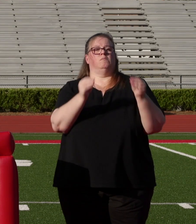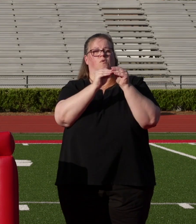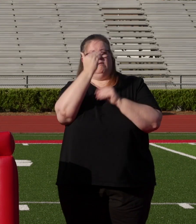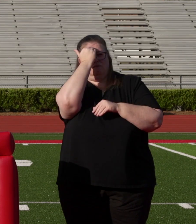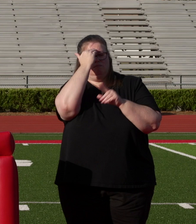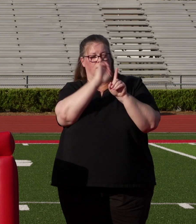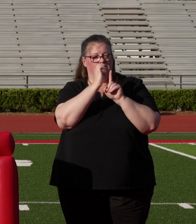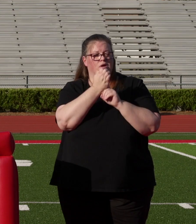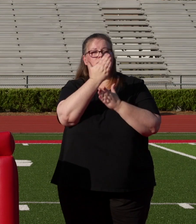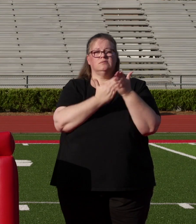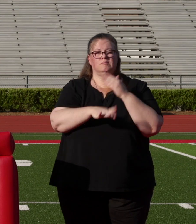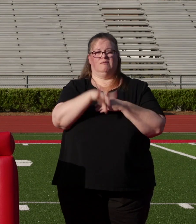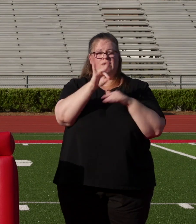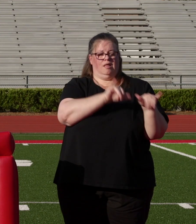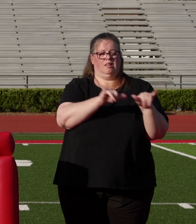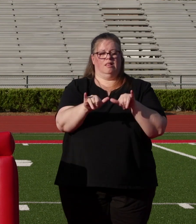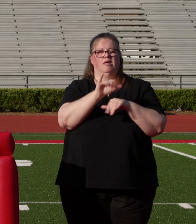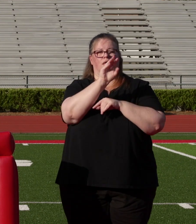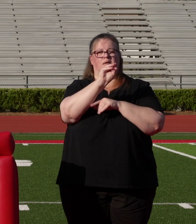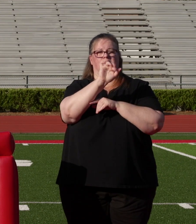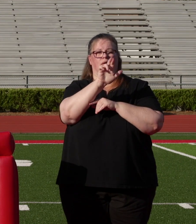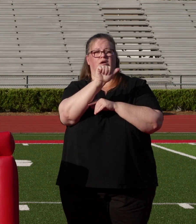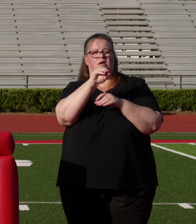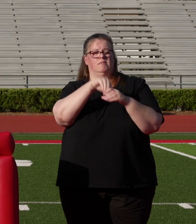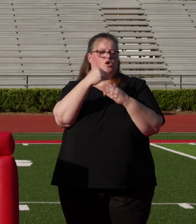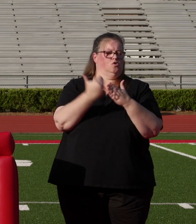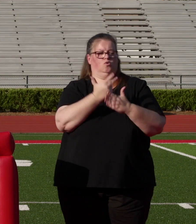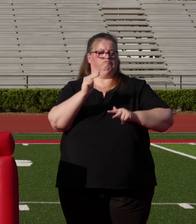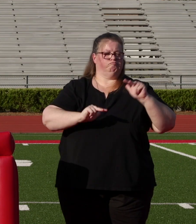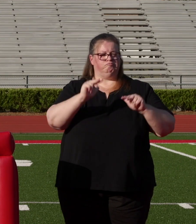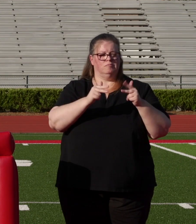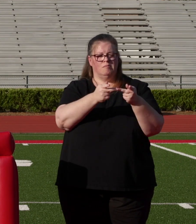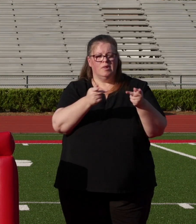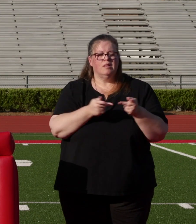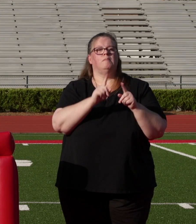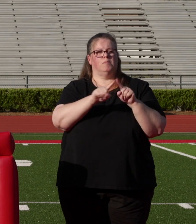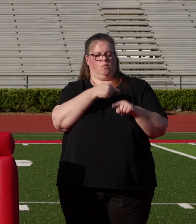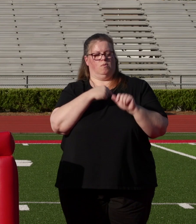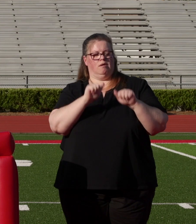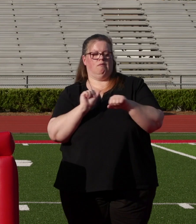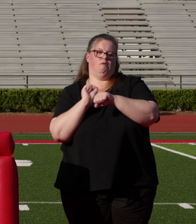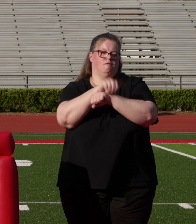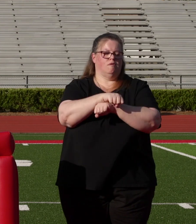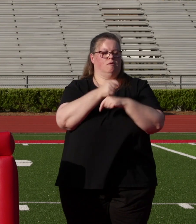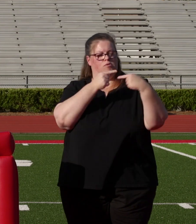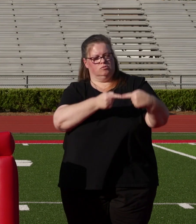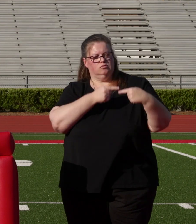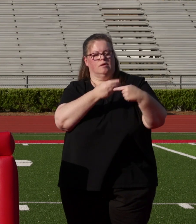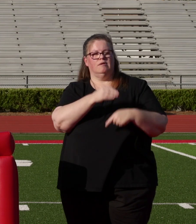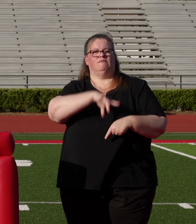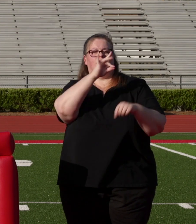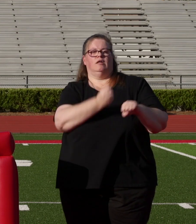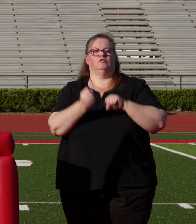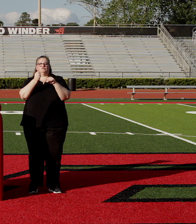while some may find themselves like Miriam in new and overwhelming places. Regardless, I know that we can overcome the struggle and find the strength to sing